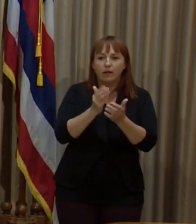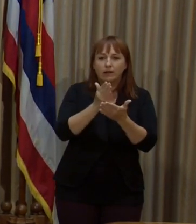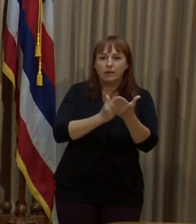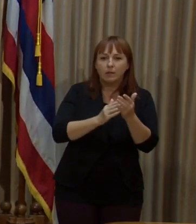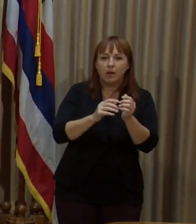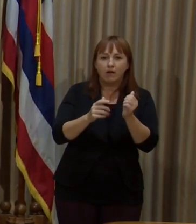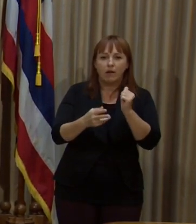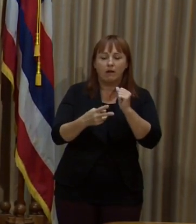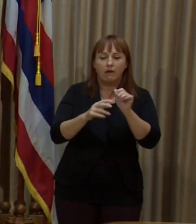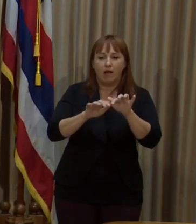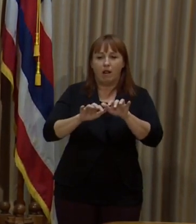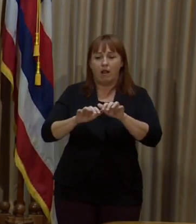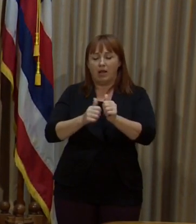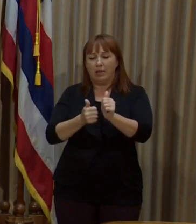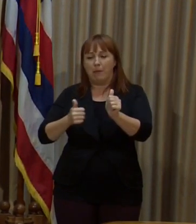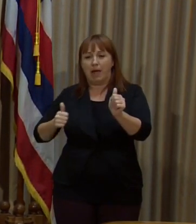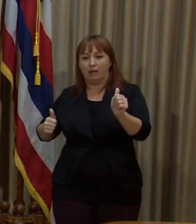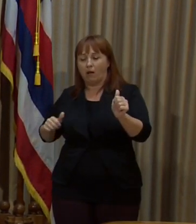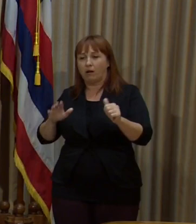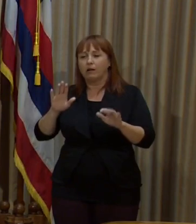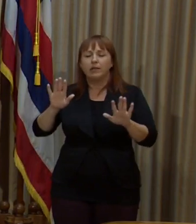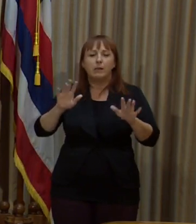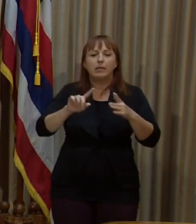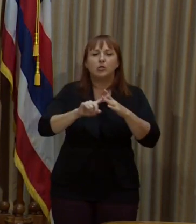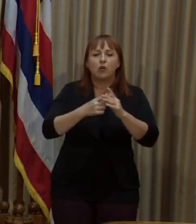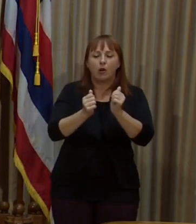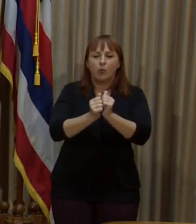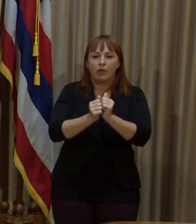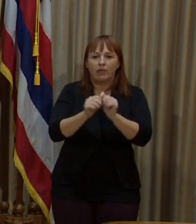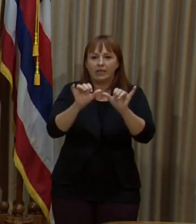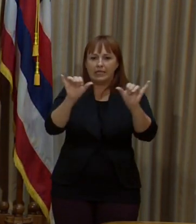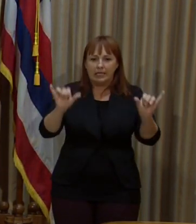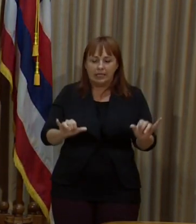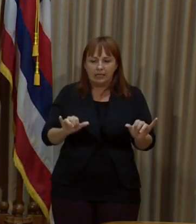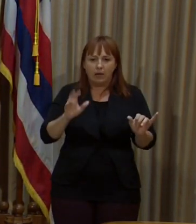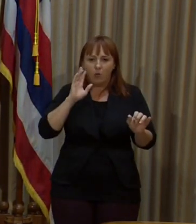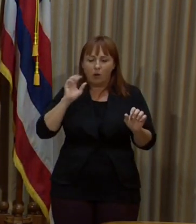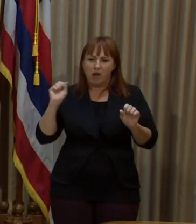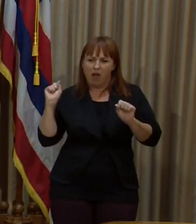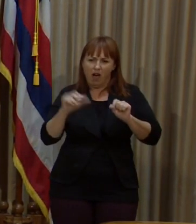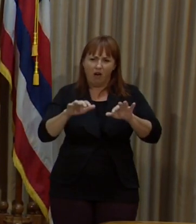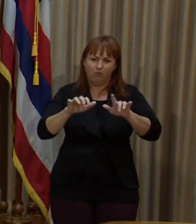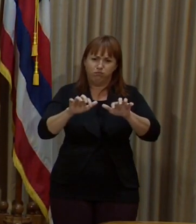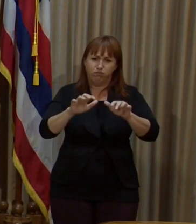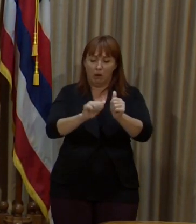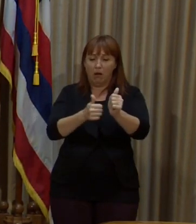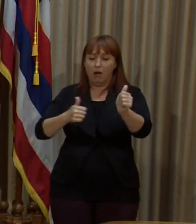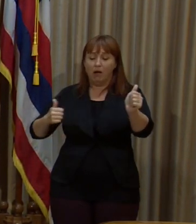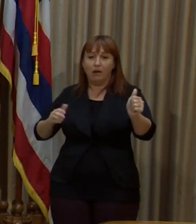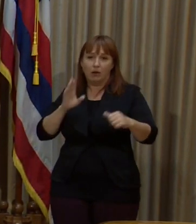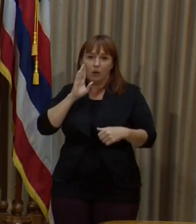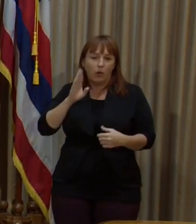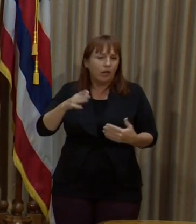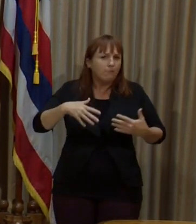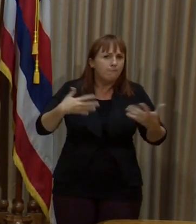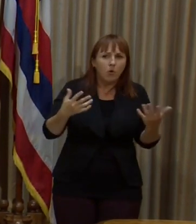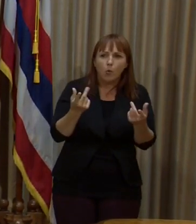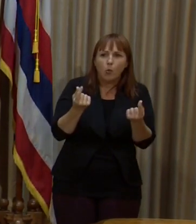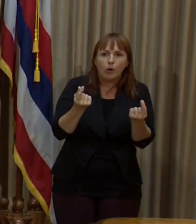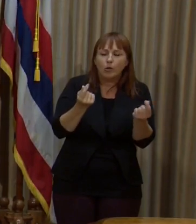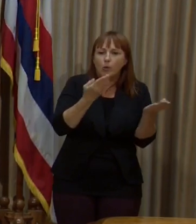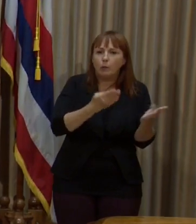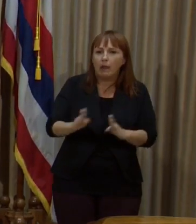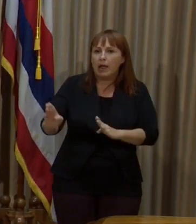backlog when we start with this new system. What sort of measures are in